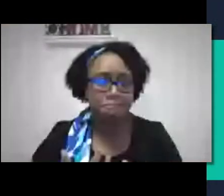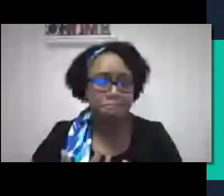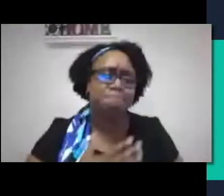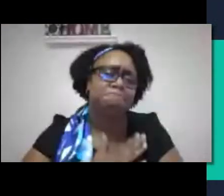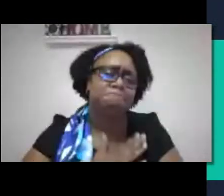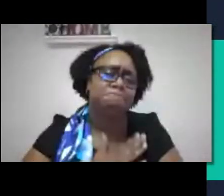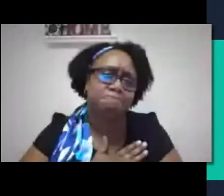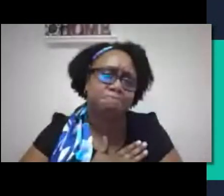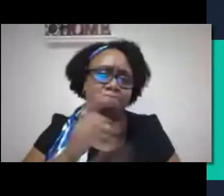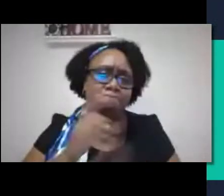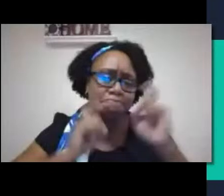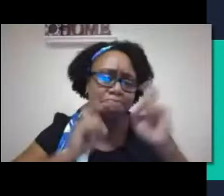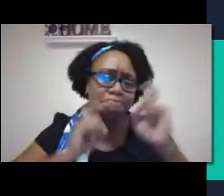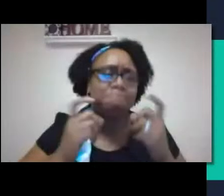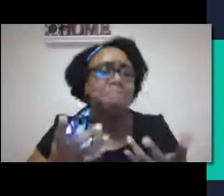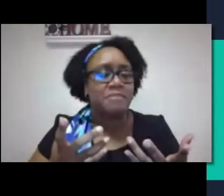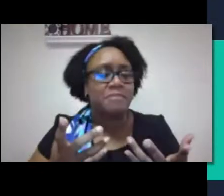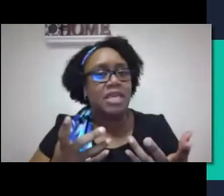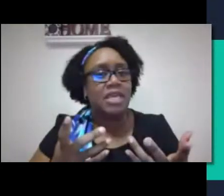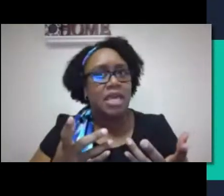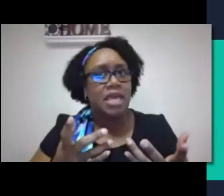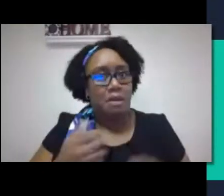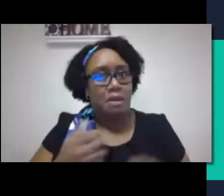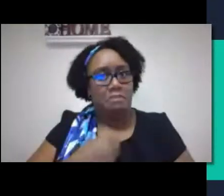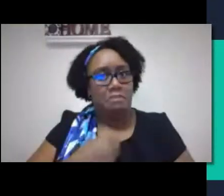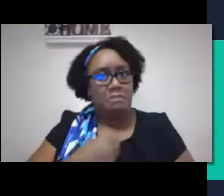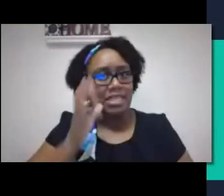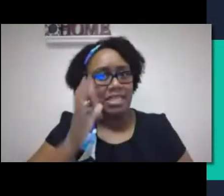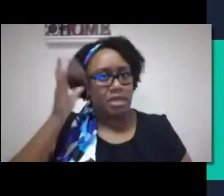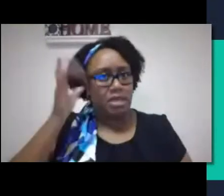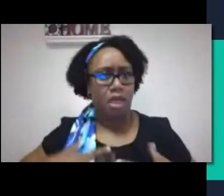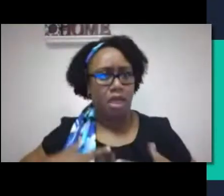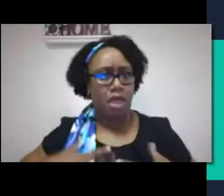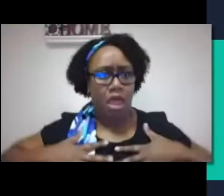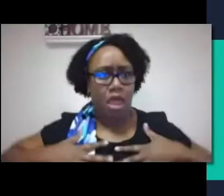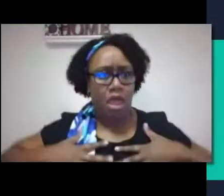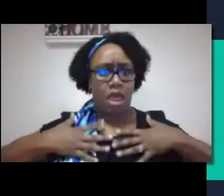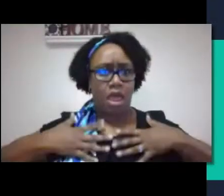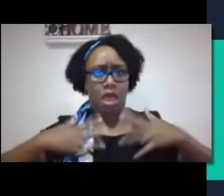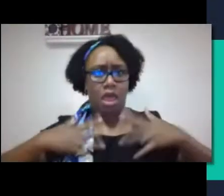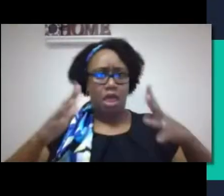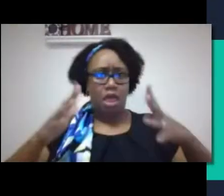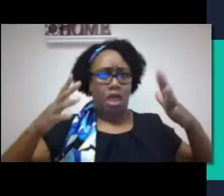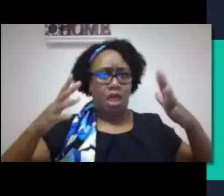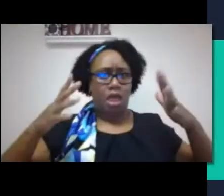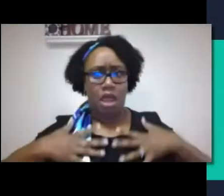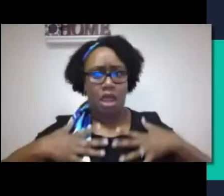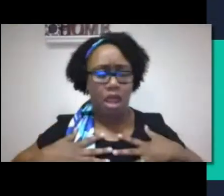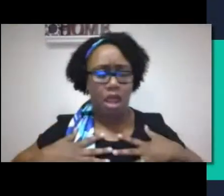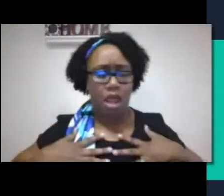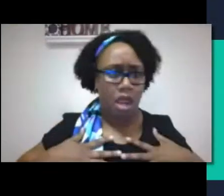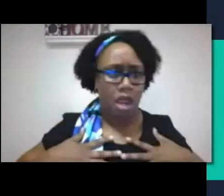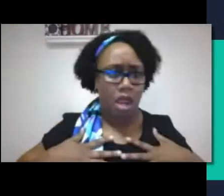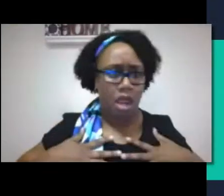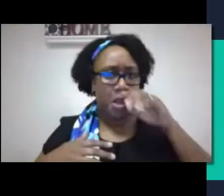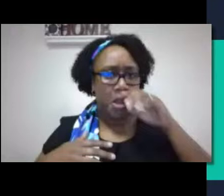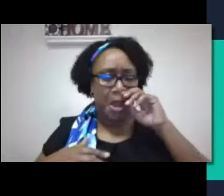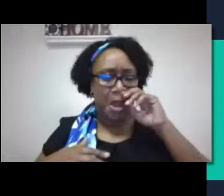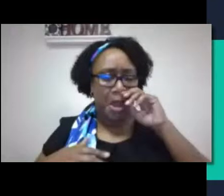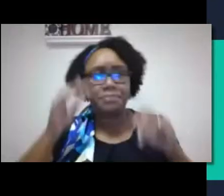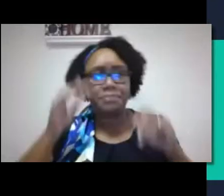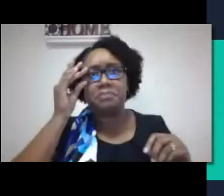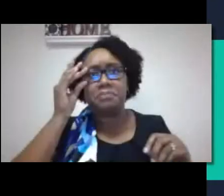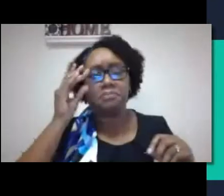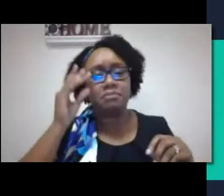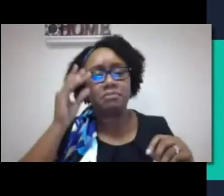That sense and expressions that the audiologist